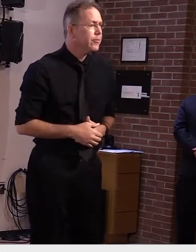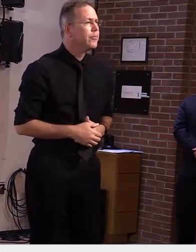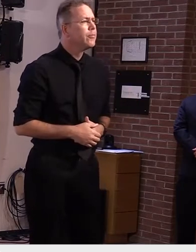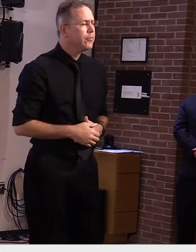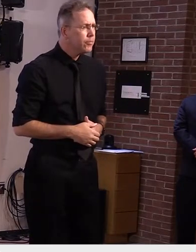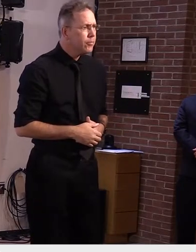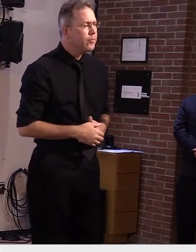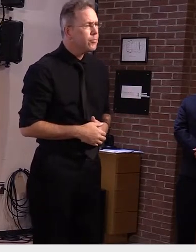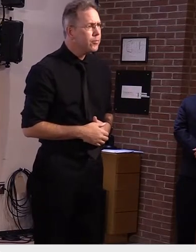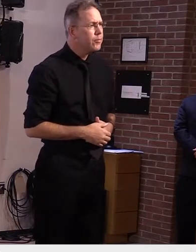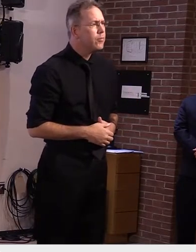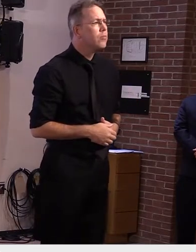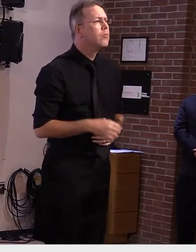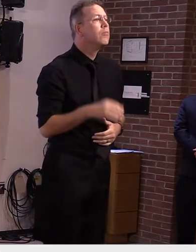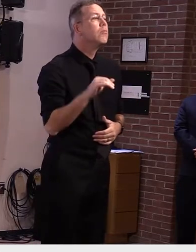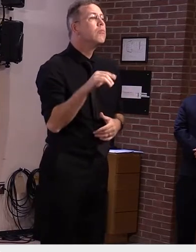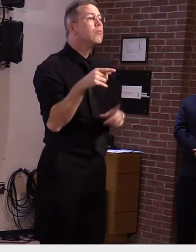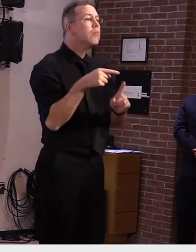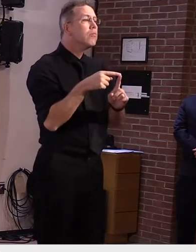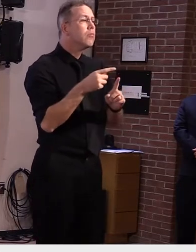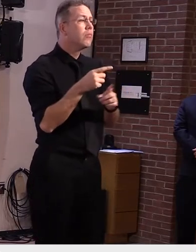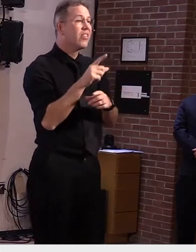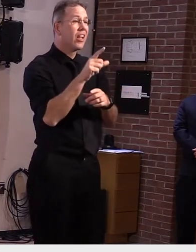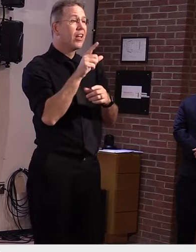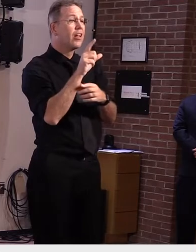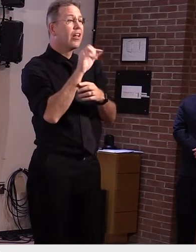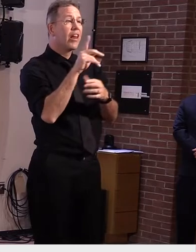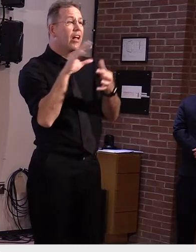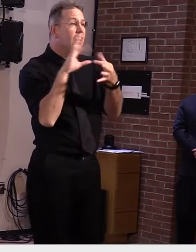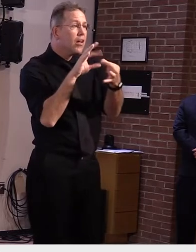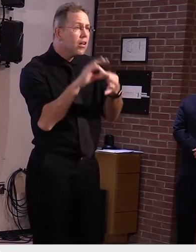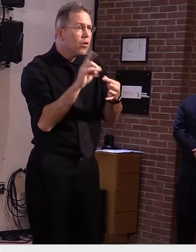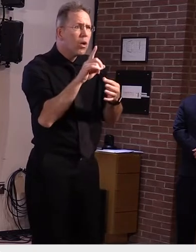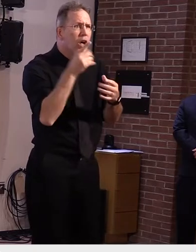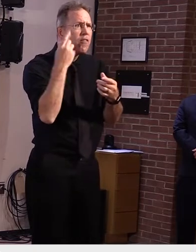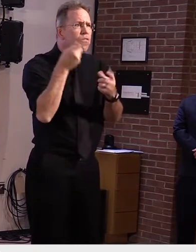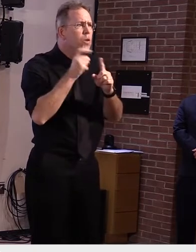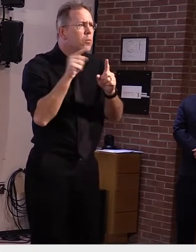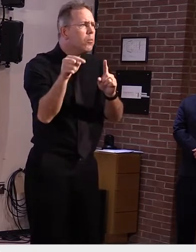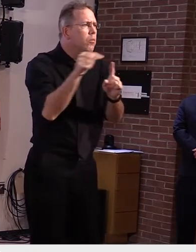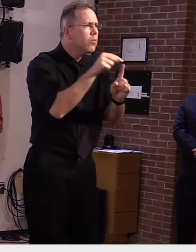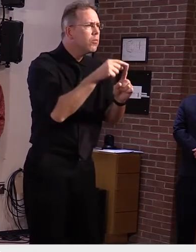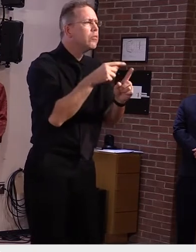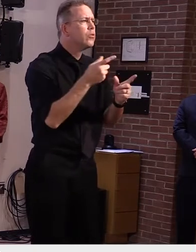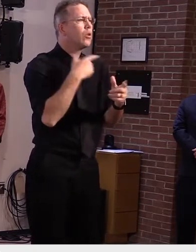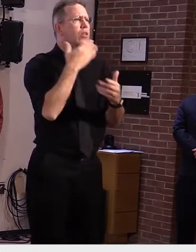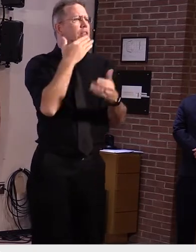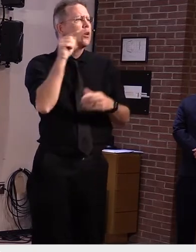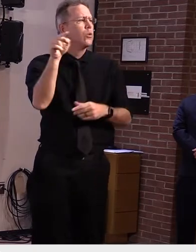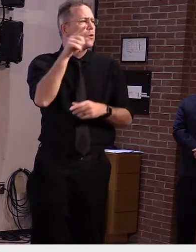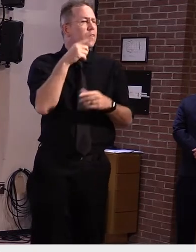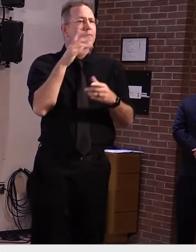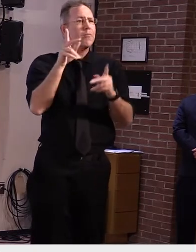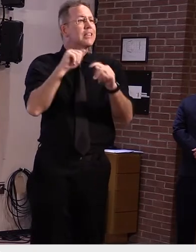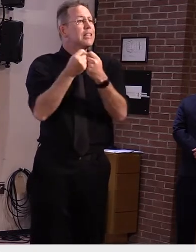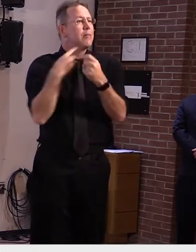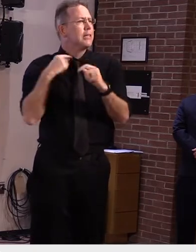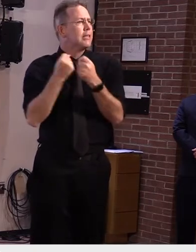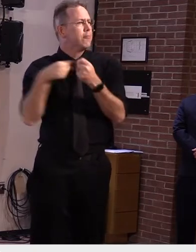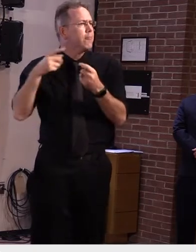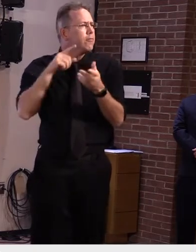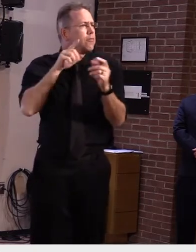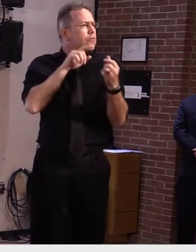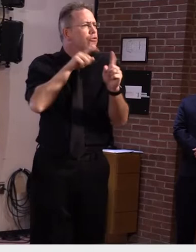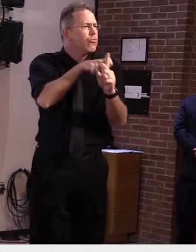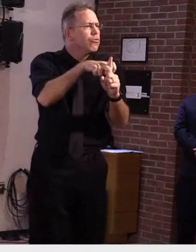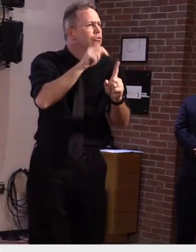link among the cases came to our attention last week, thanks to our contact tracing efforts. The outbreak is associated